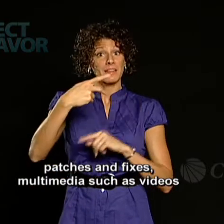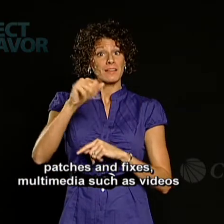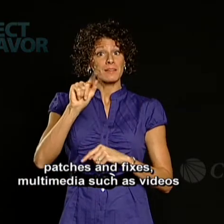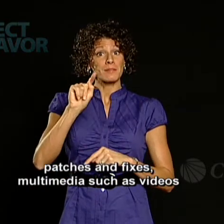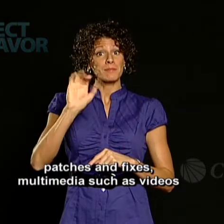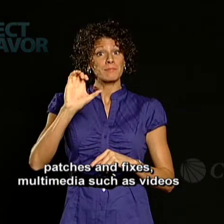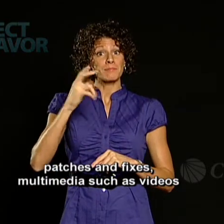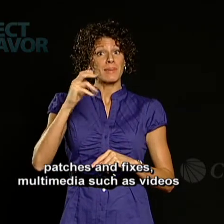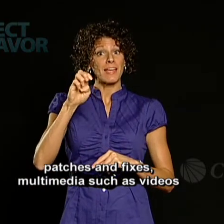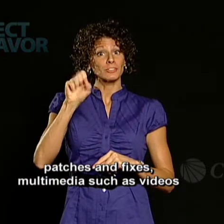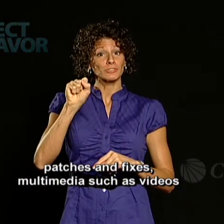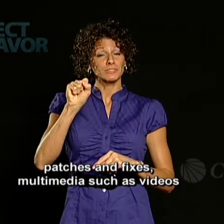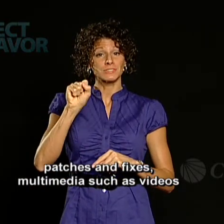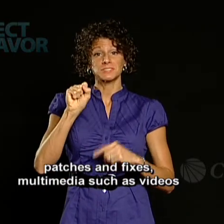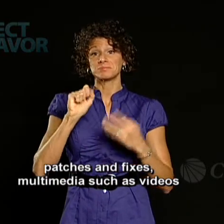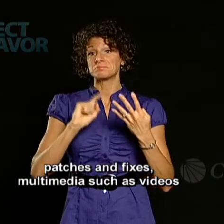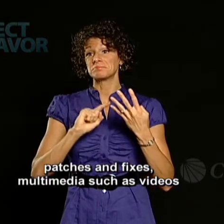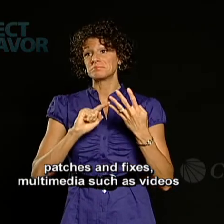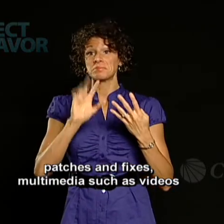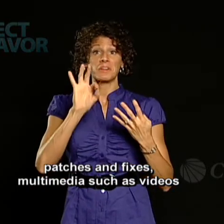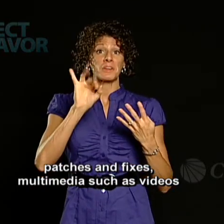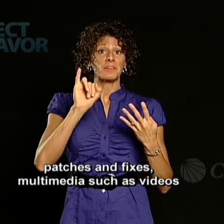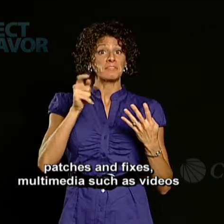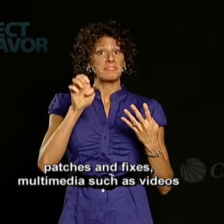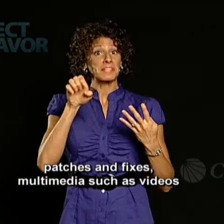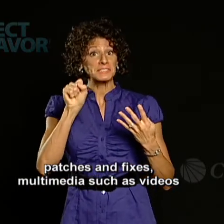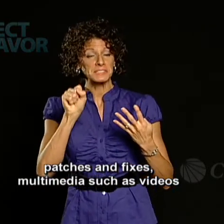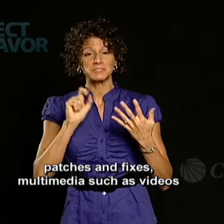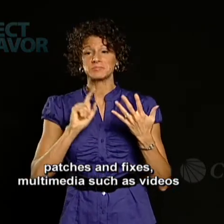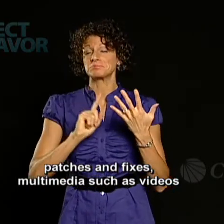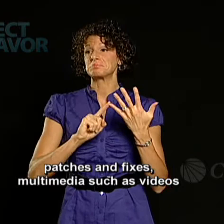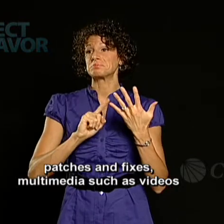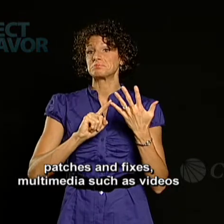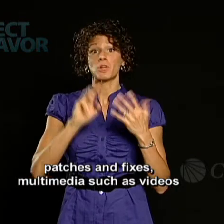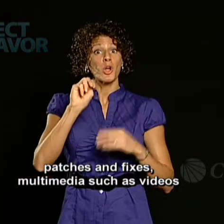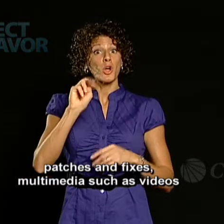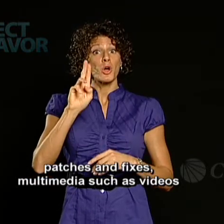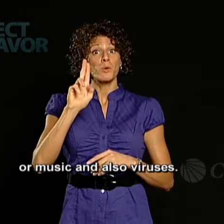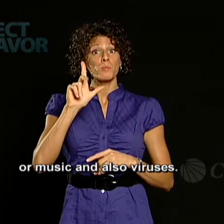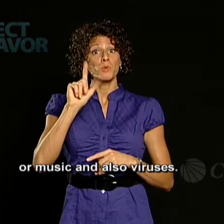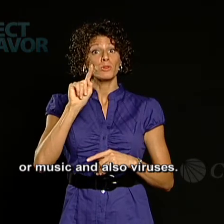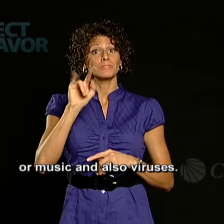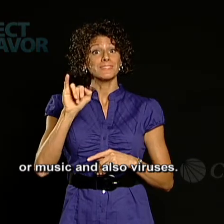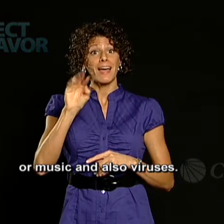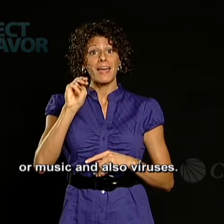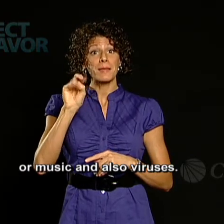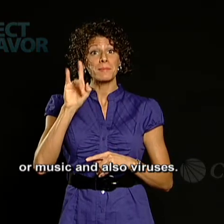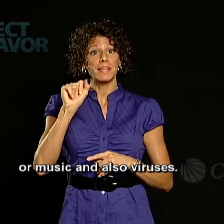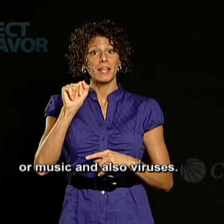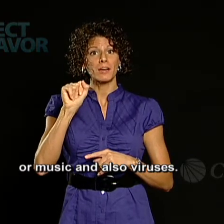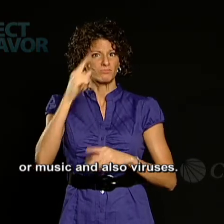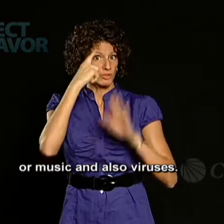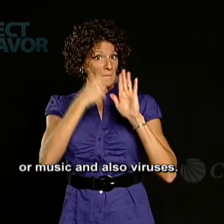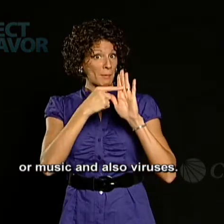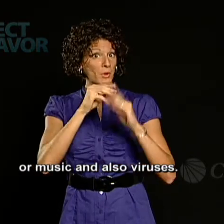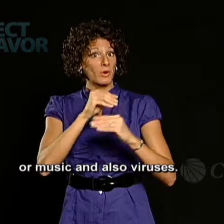patches and fixes, multimedia such as videos or music, and also viruses.